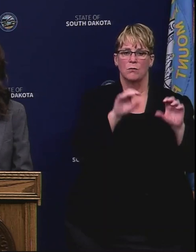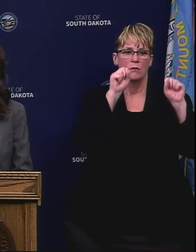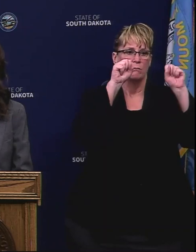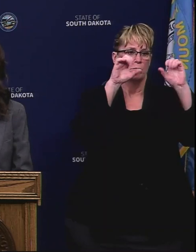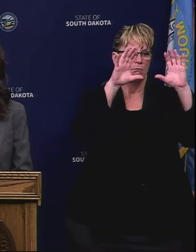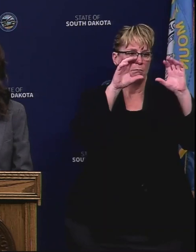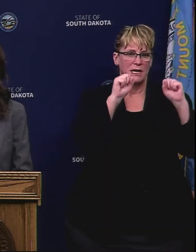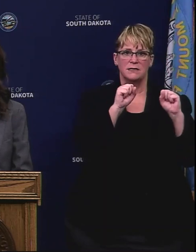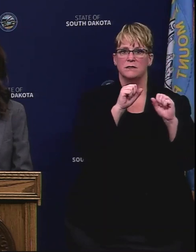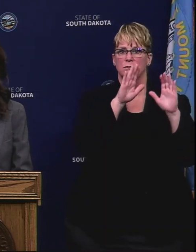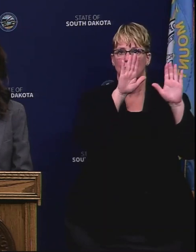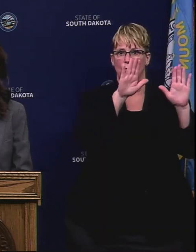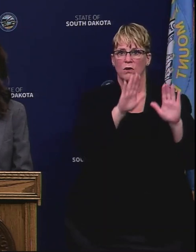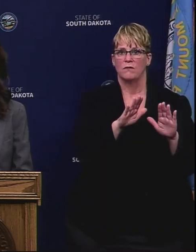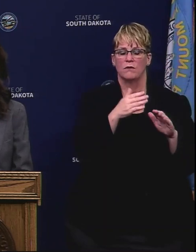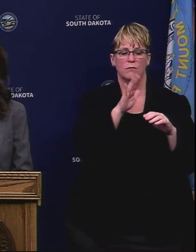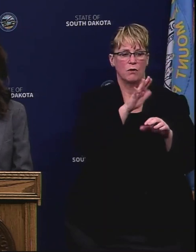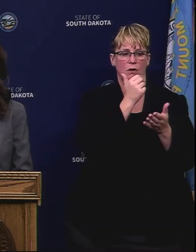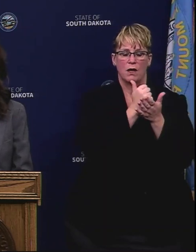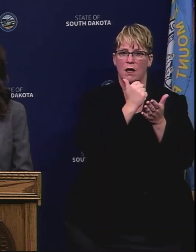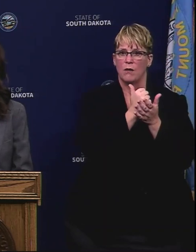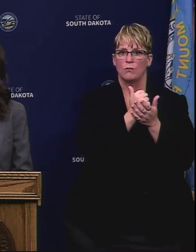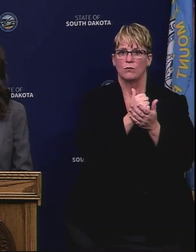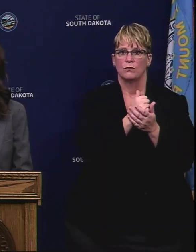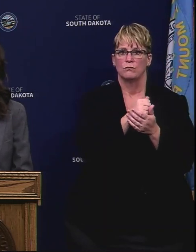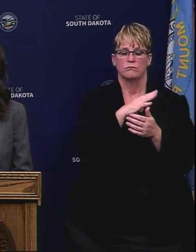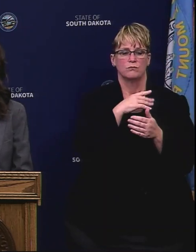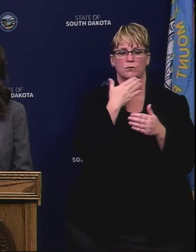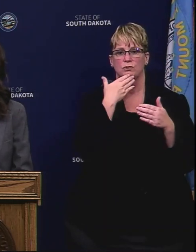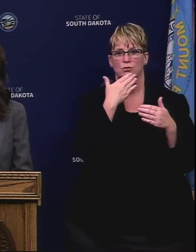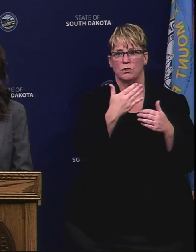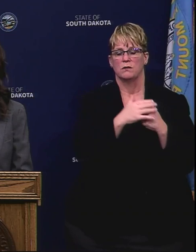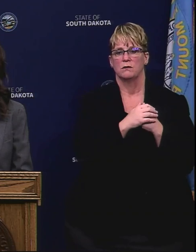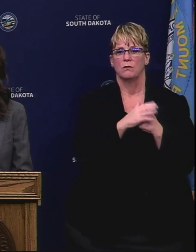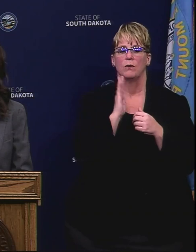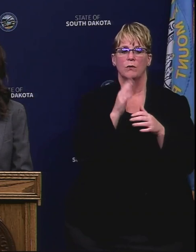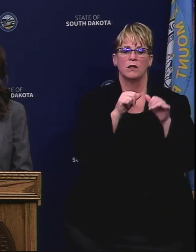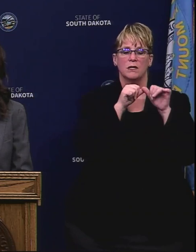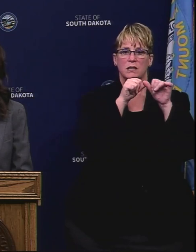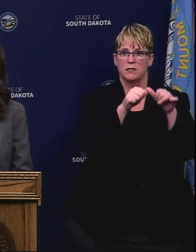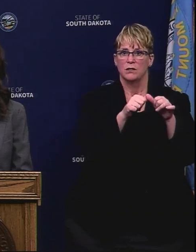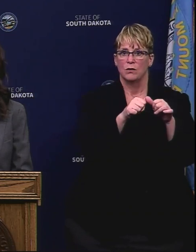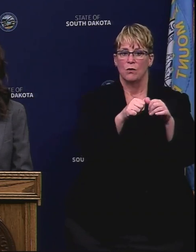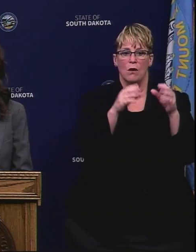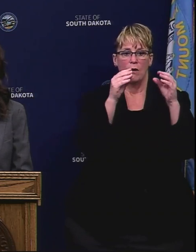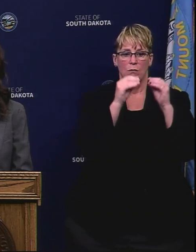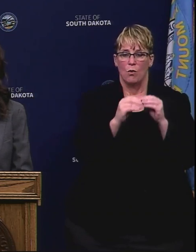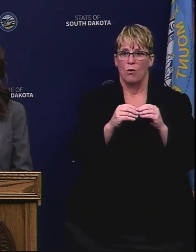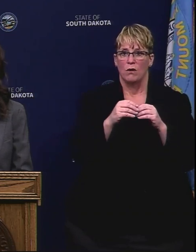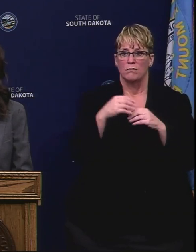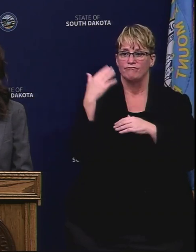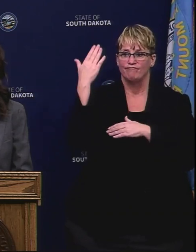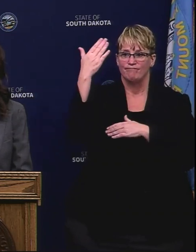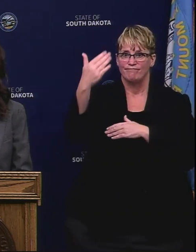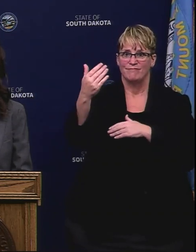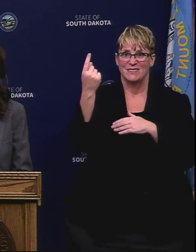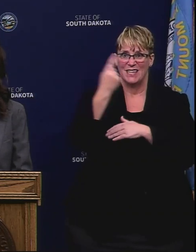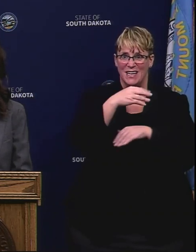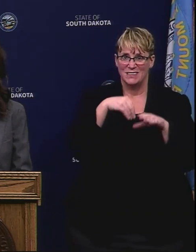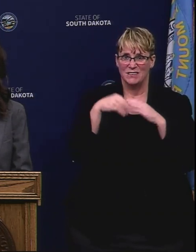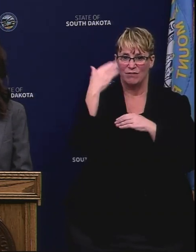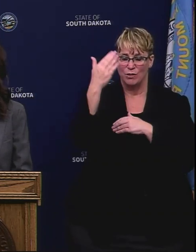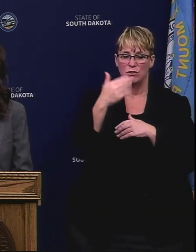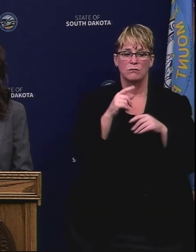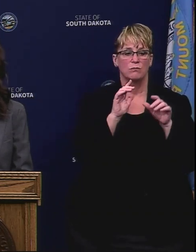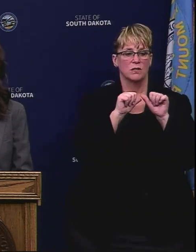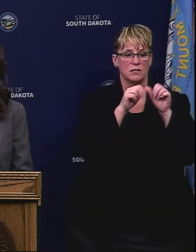and their help was invaluable. And again, we will continue to do this for several more days and make sure that testing is